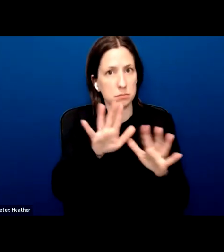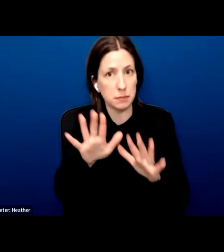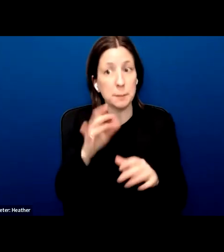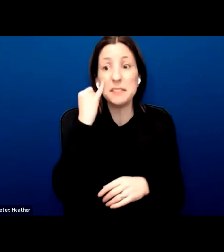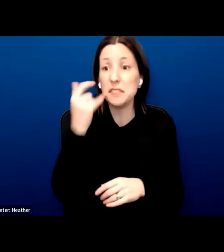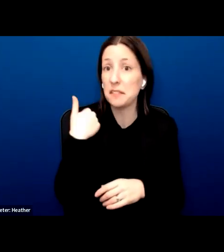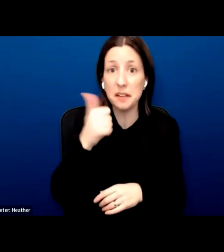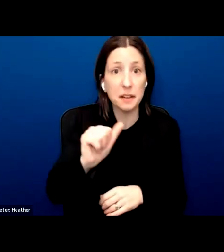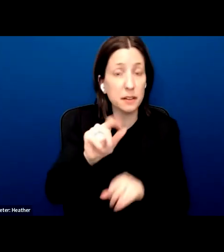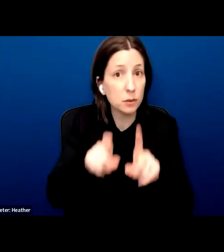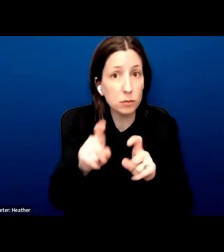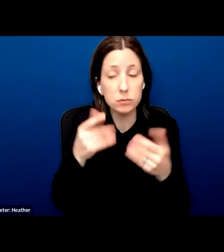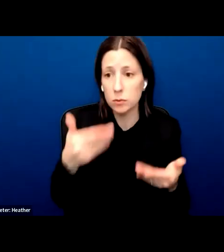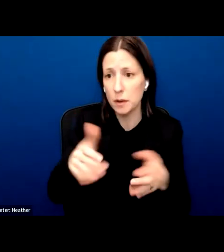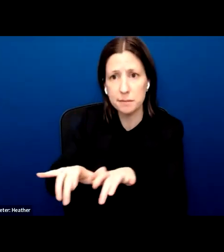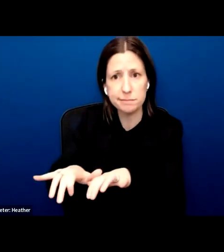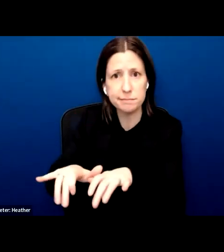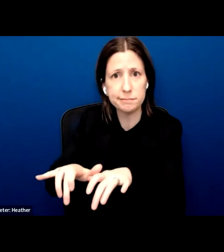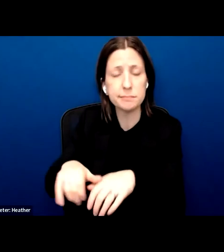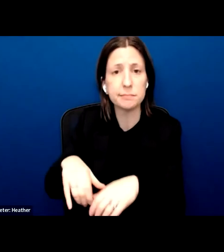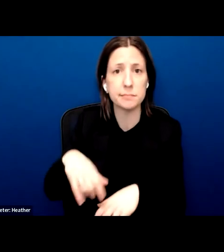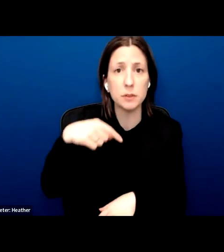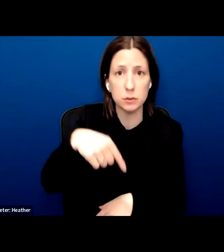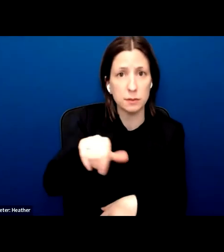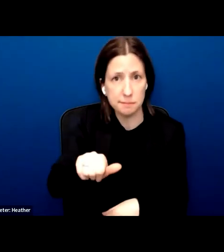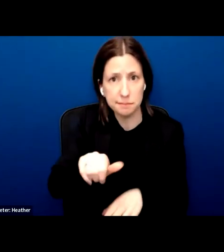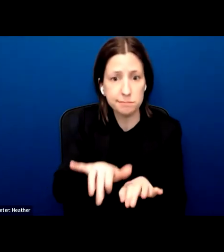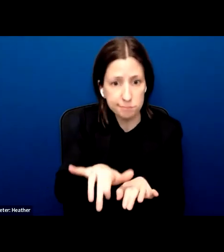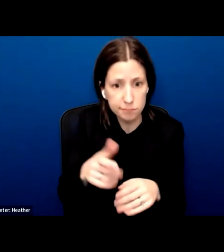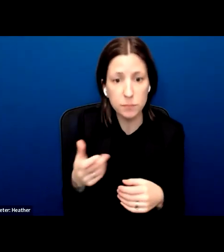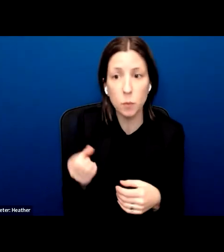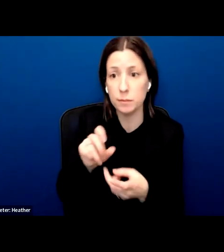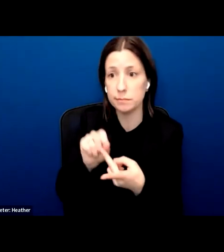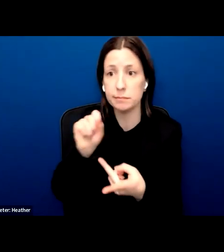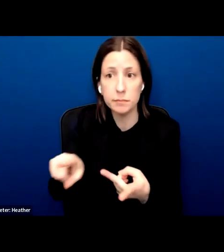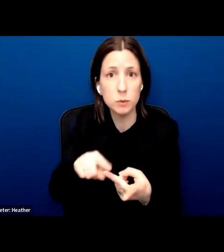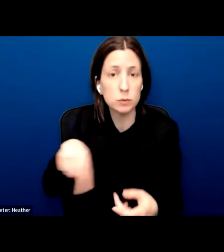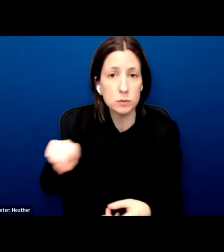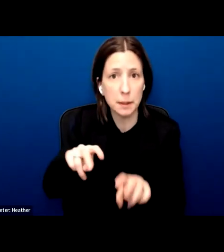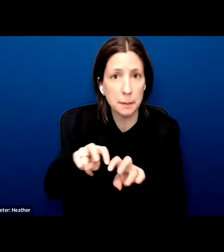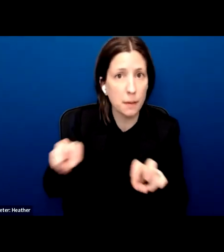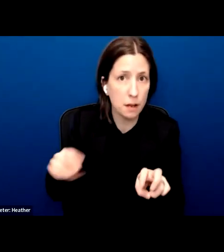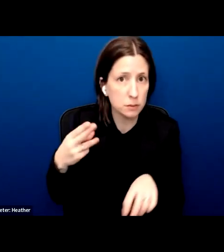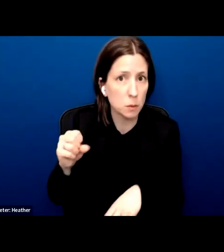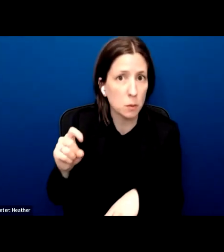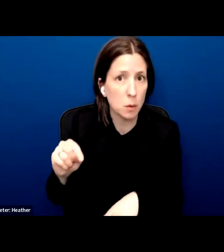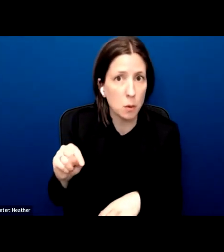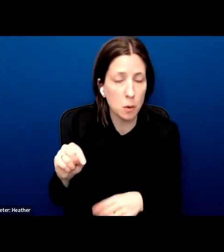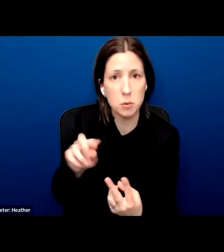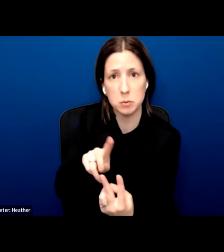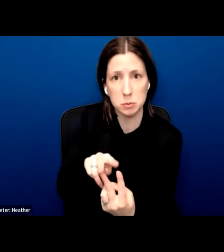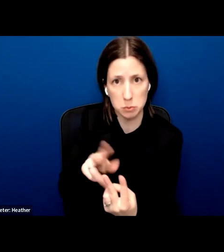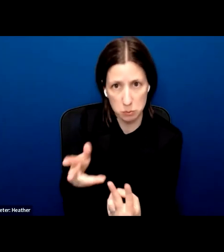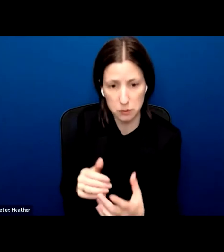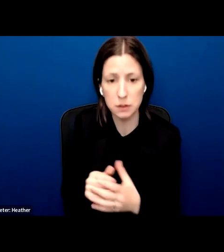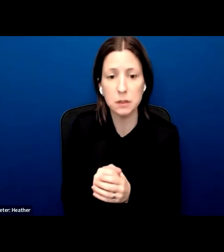the chat to our panelists and hosts. You can also use the Q&A function in Zoom,